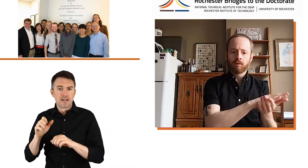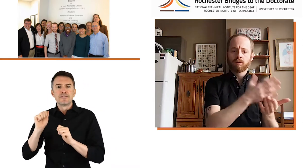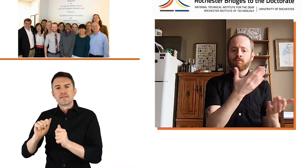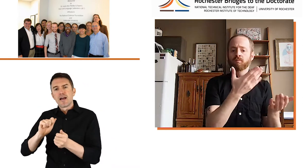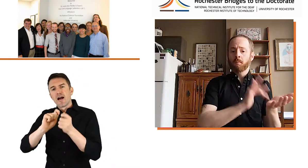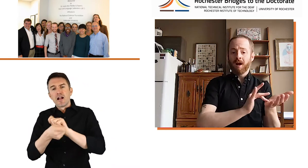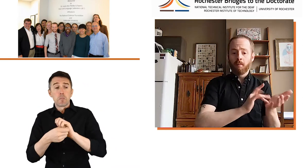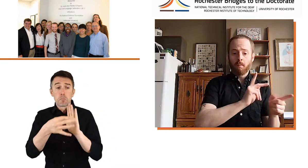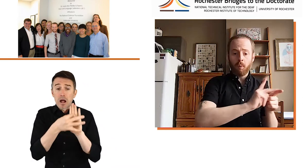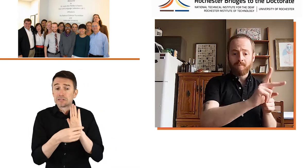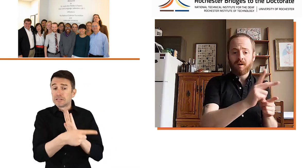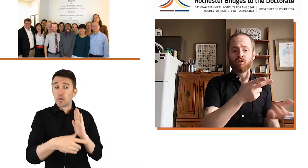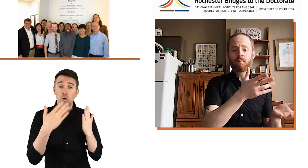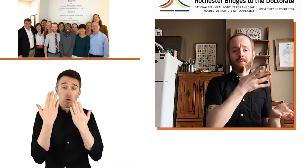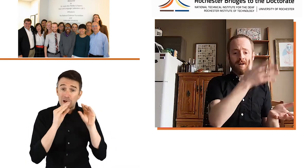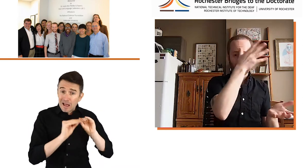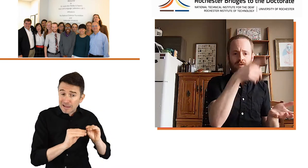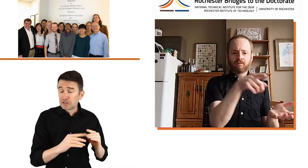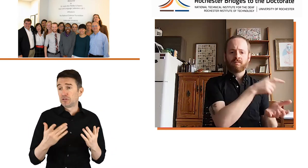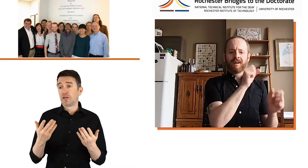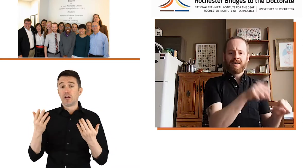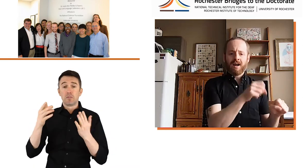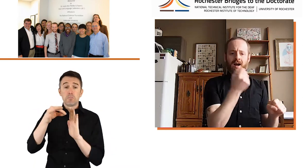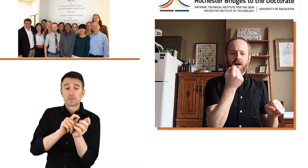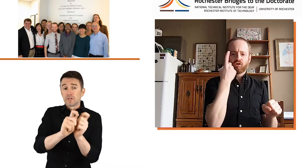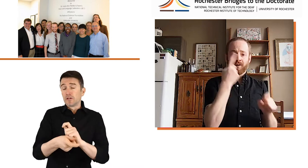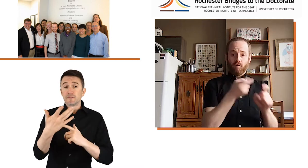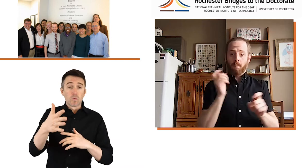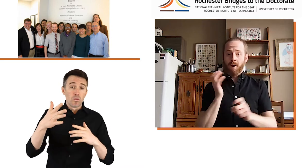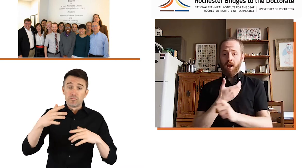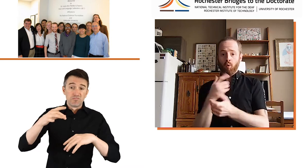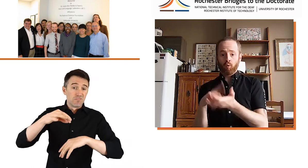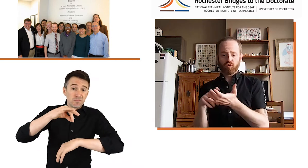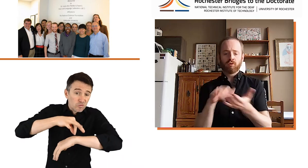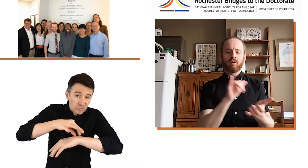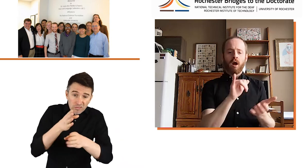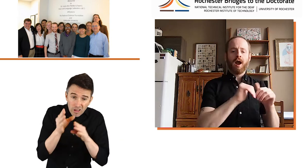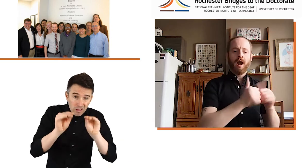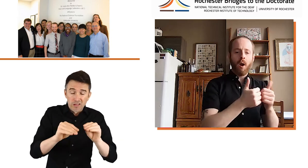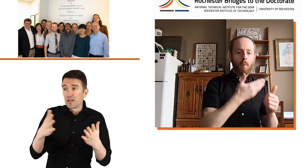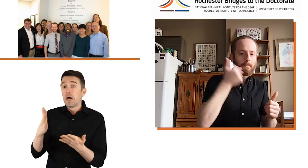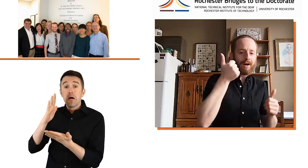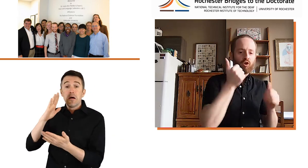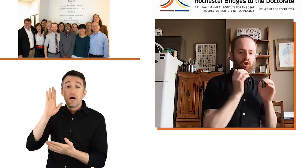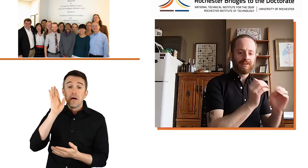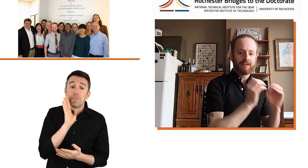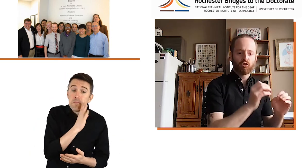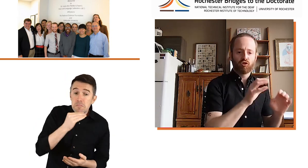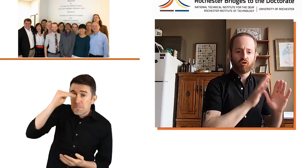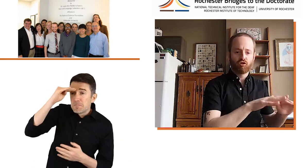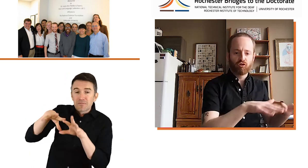have applications to educational programs for parents to understand our research to